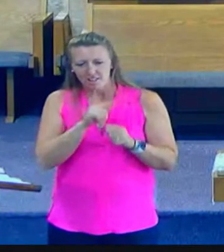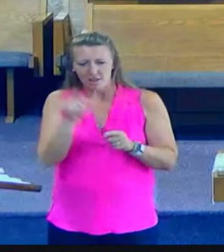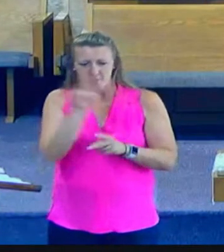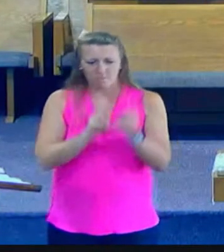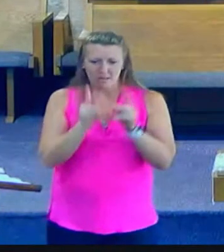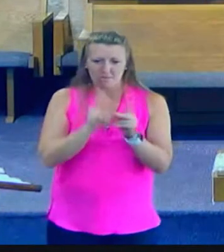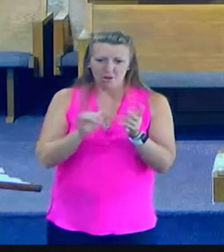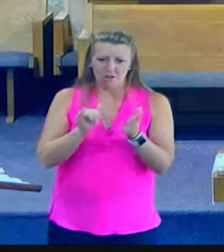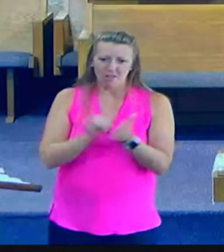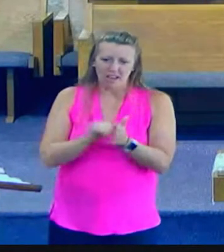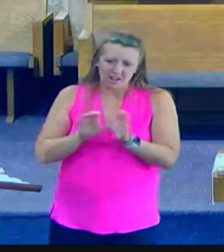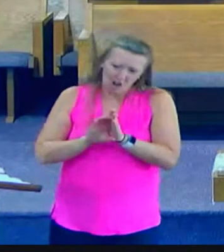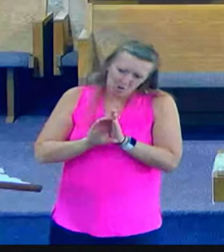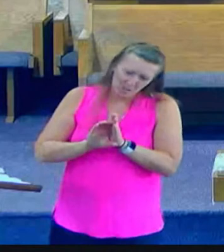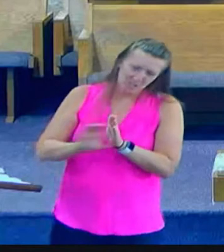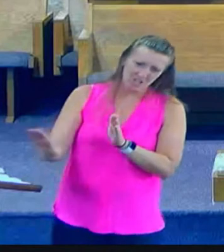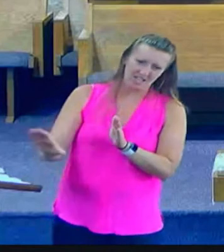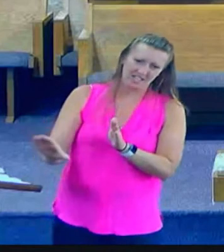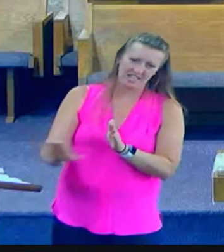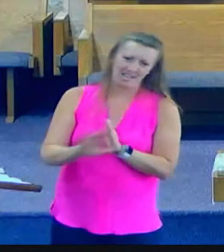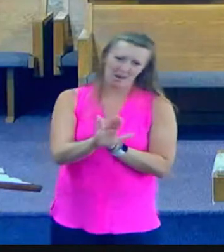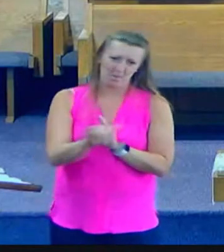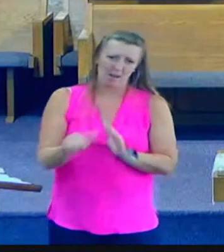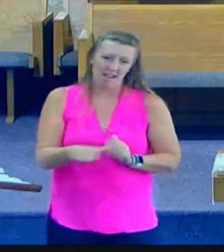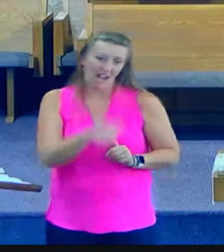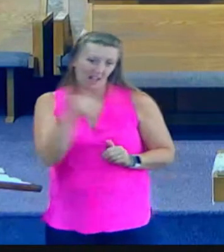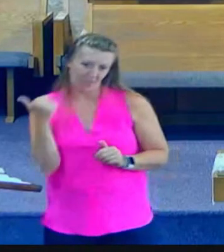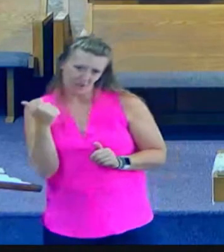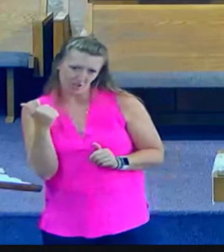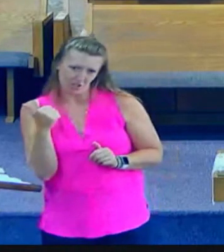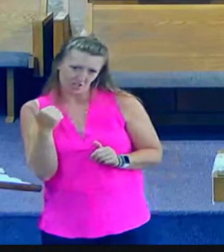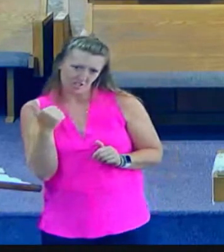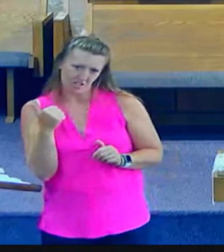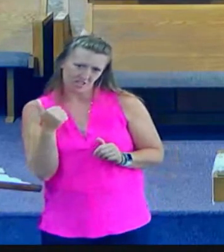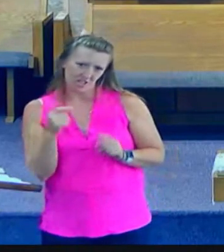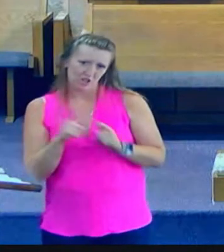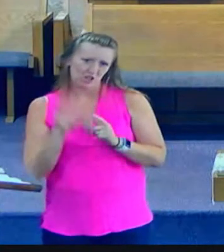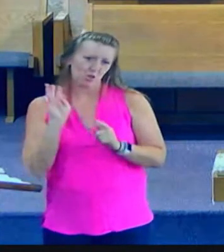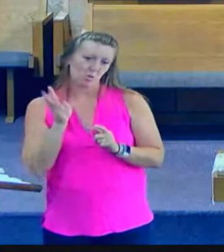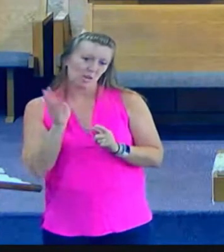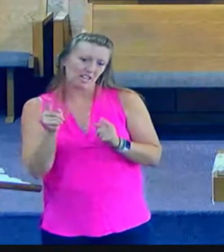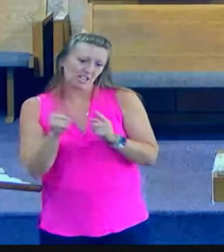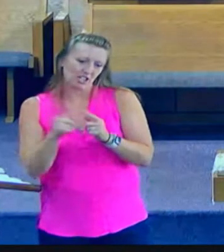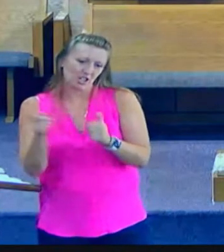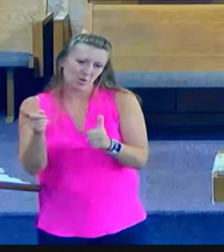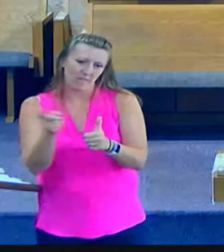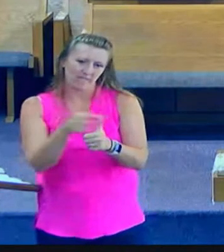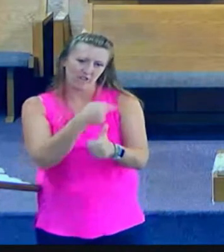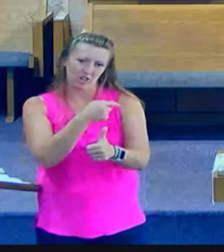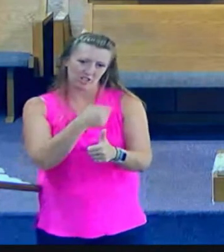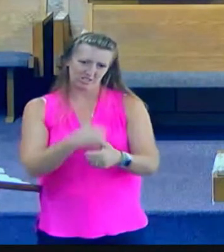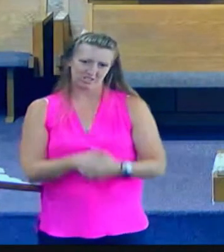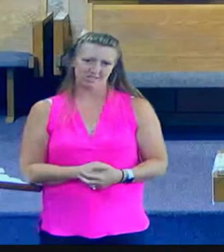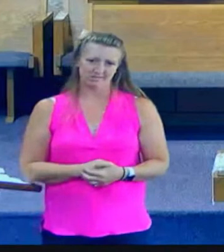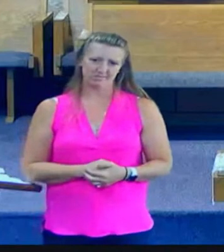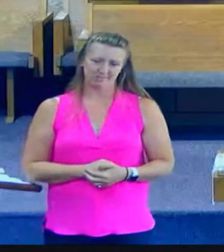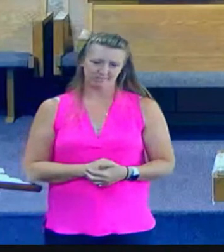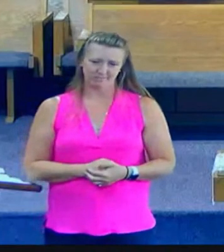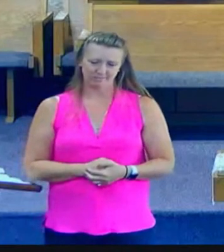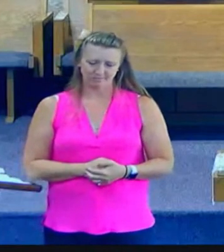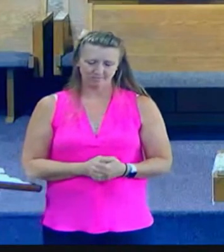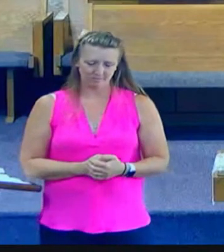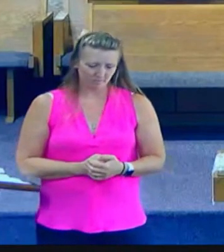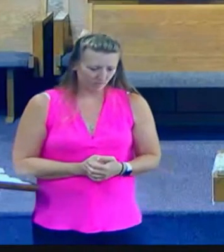Lord uses an analogy of a spring because he knows that's something we're familiar with just water coming up out of the ground